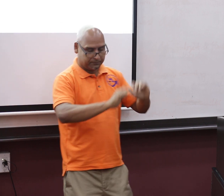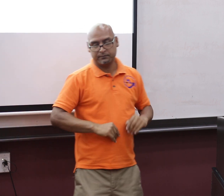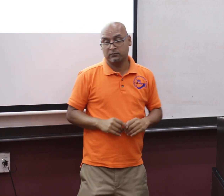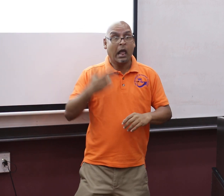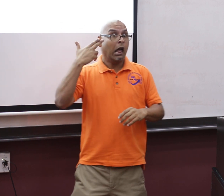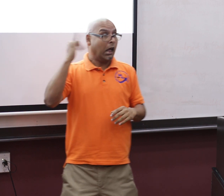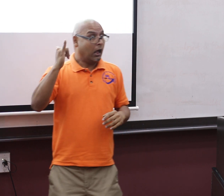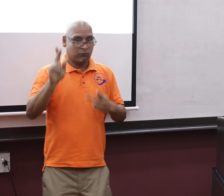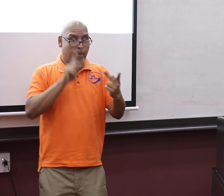people can't.